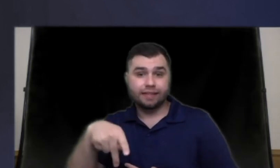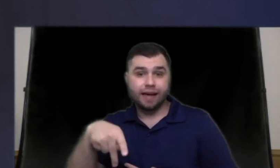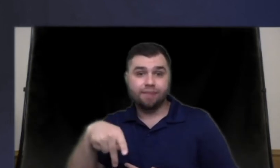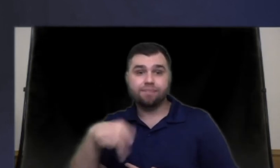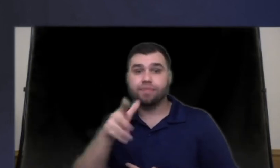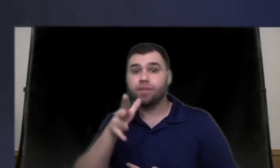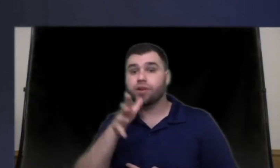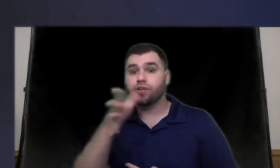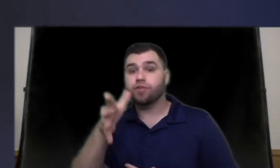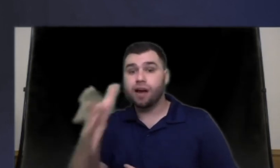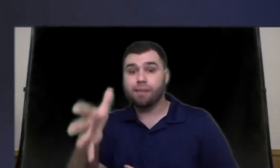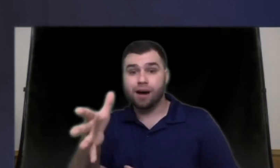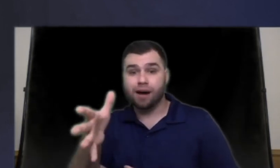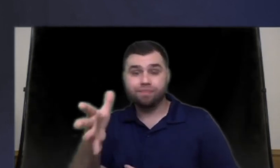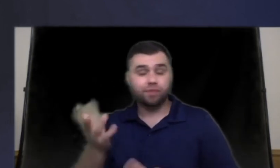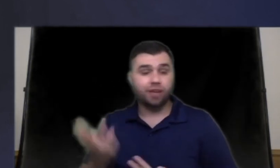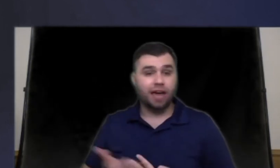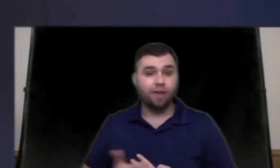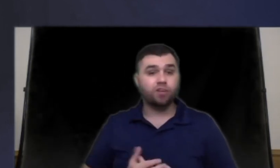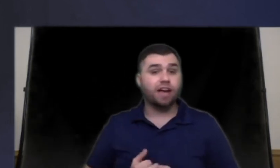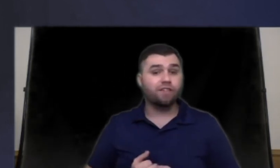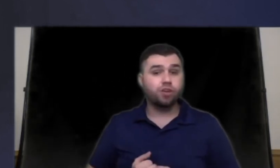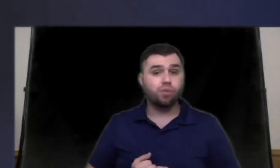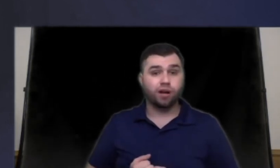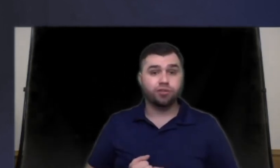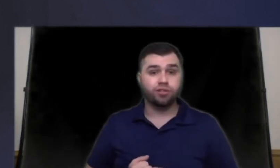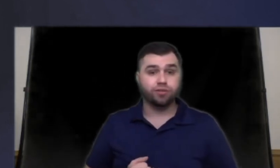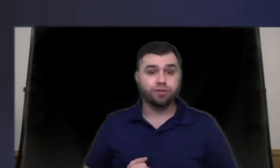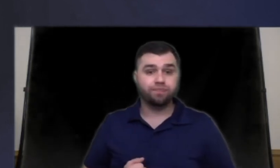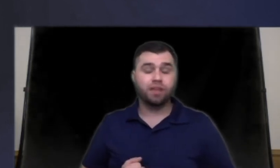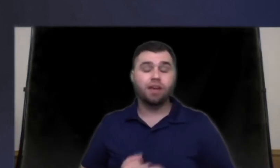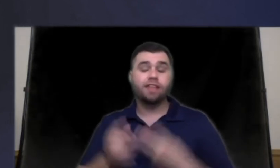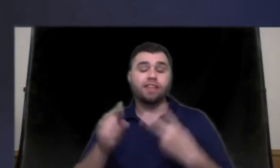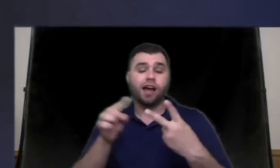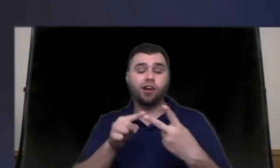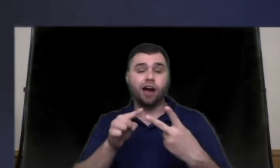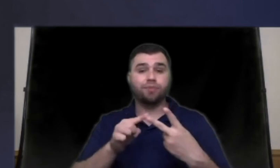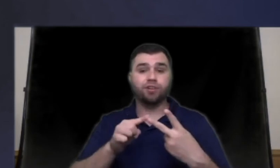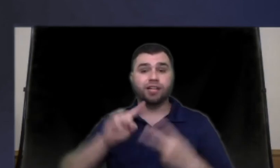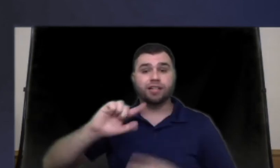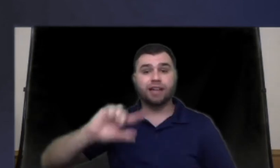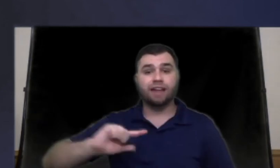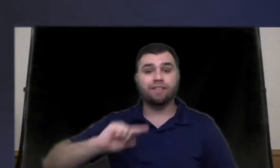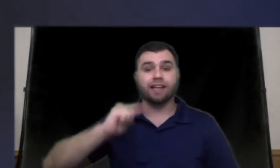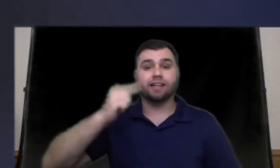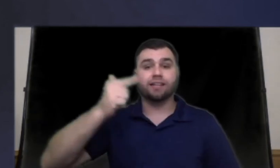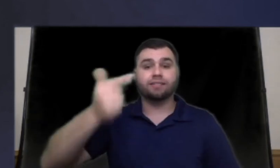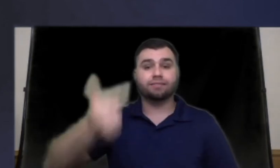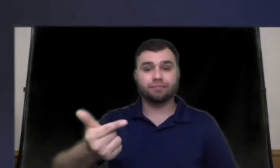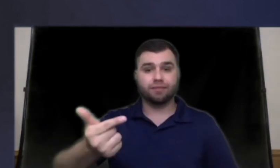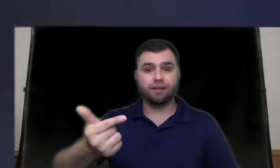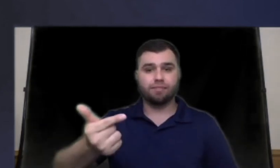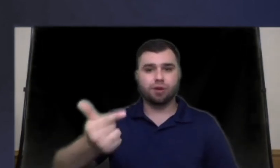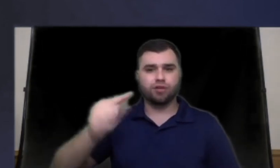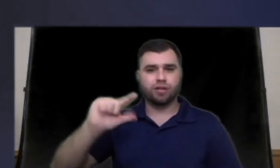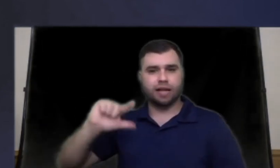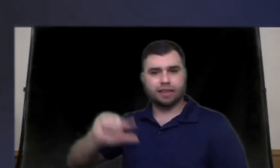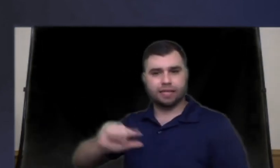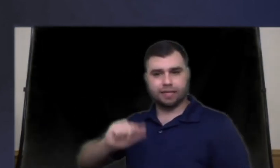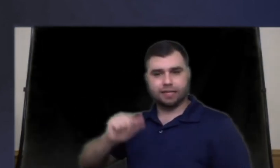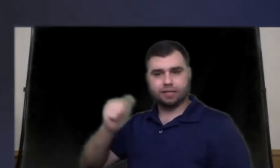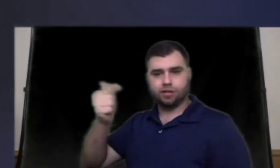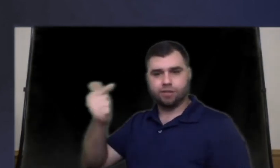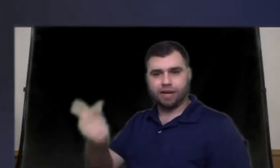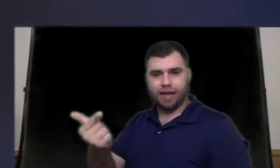step step grandma okay whichever you want to choose the other option is kind of like a motion like